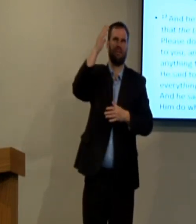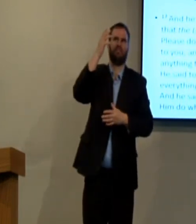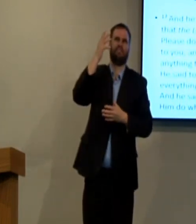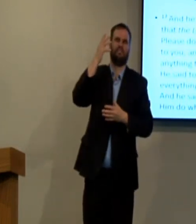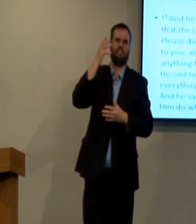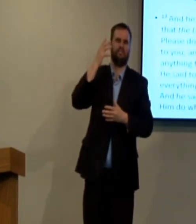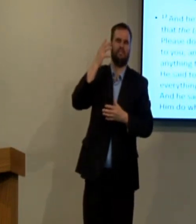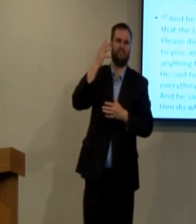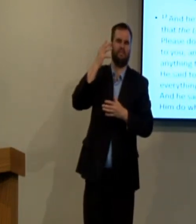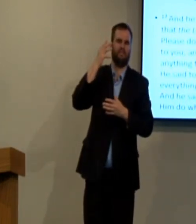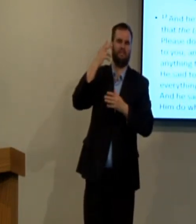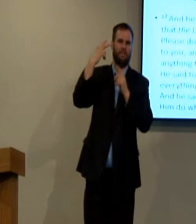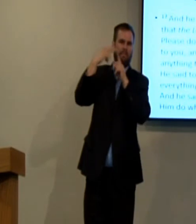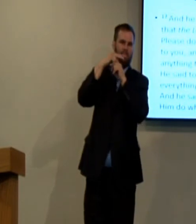And it showed God's sovereignty.